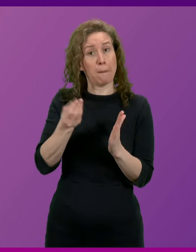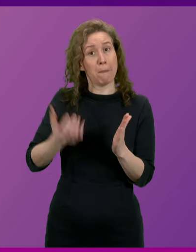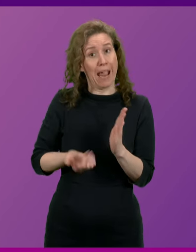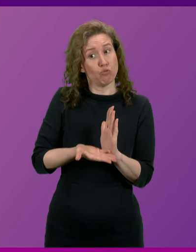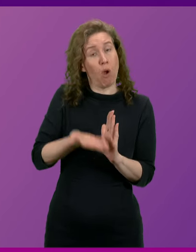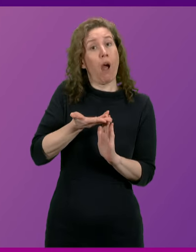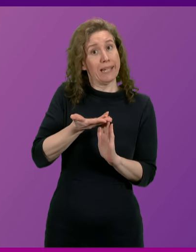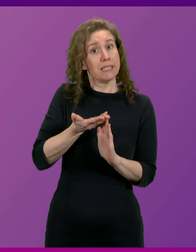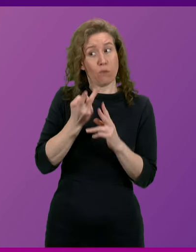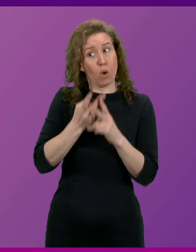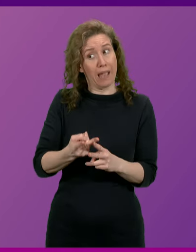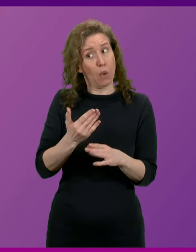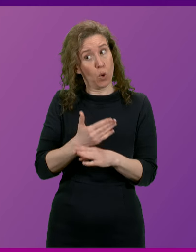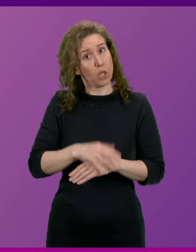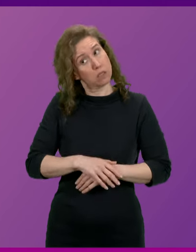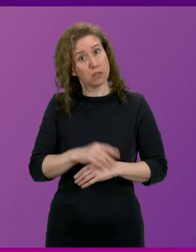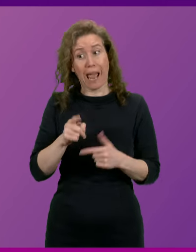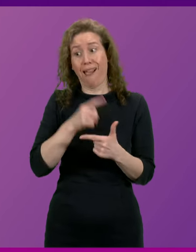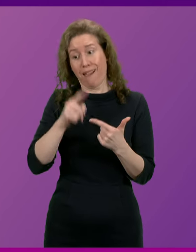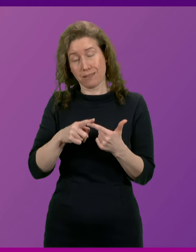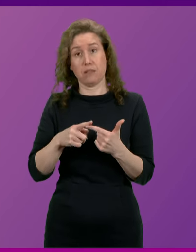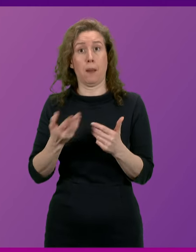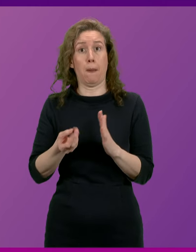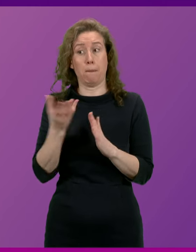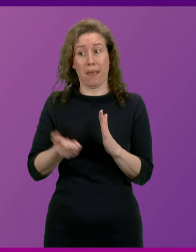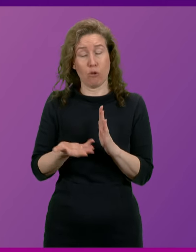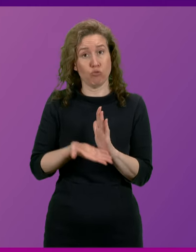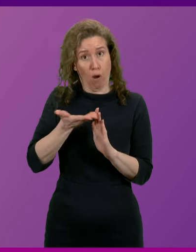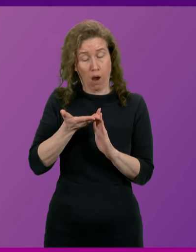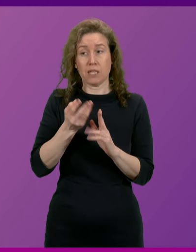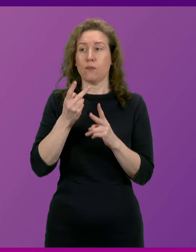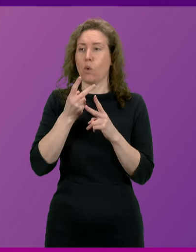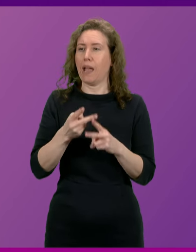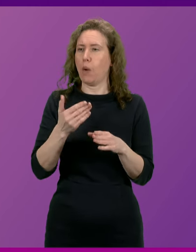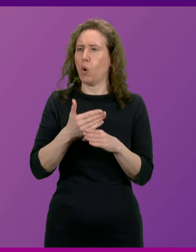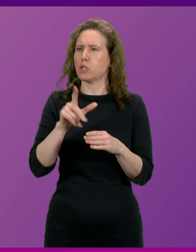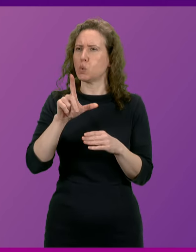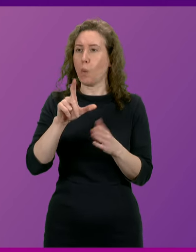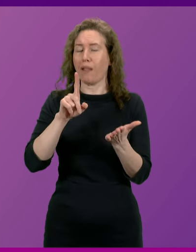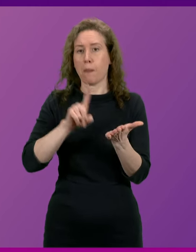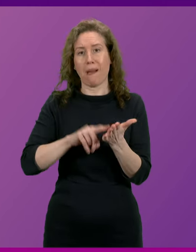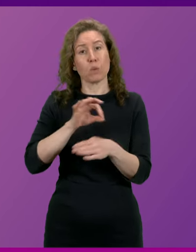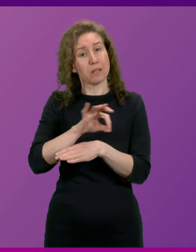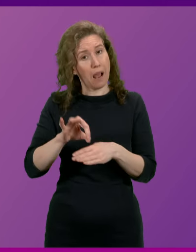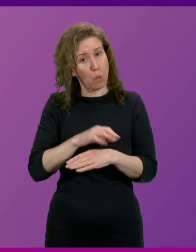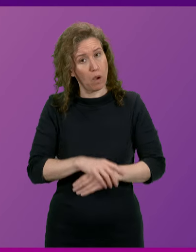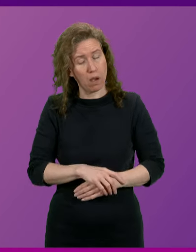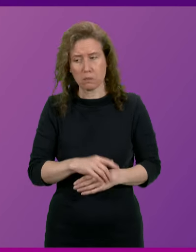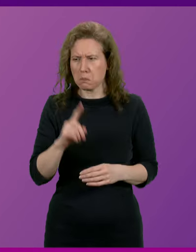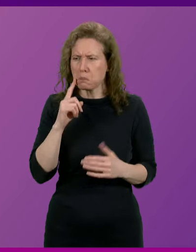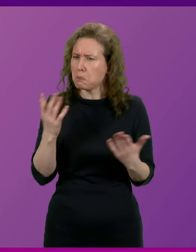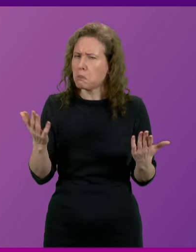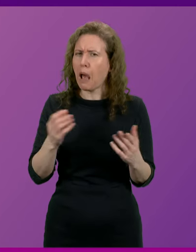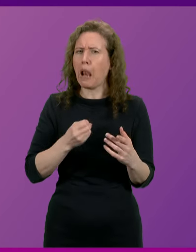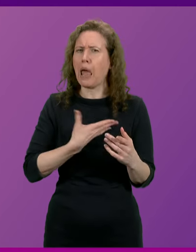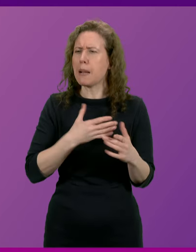care workers, another pay rise for social care workers to £12 an hour. And what I haven't seen from the Labour